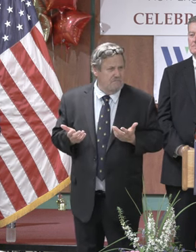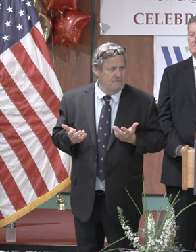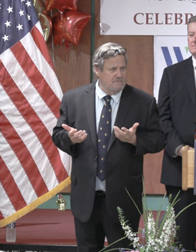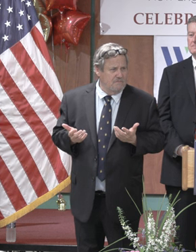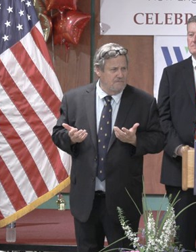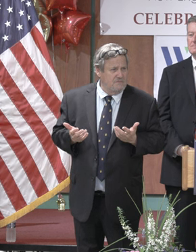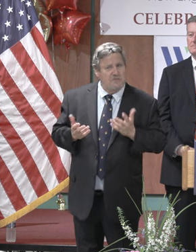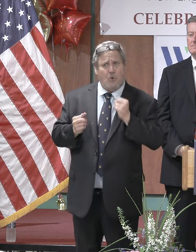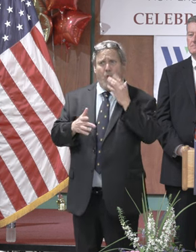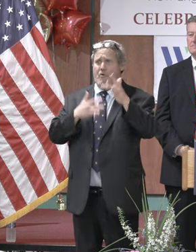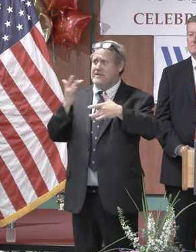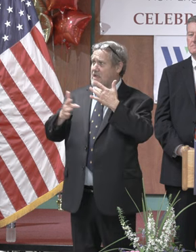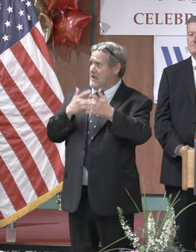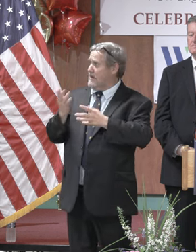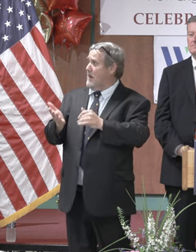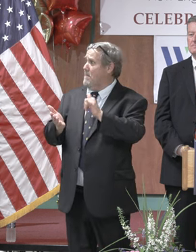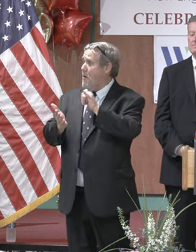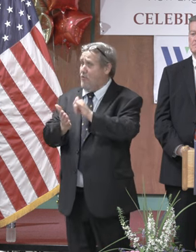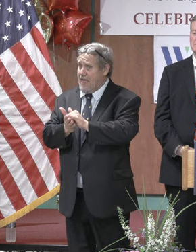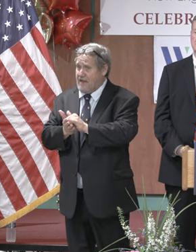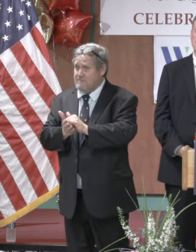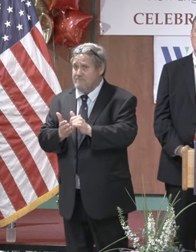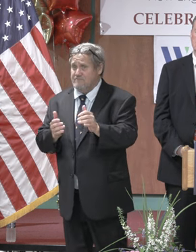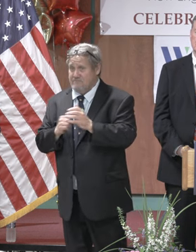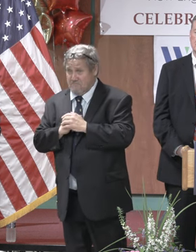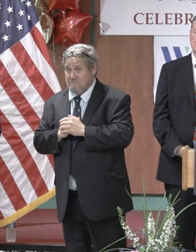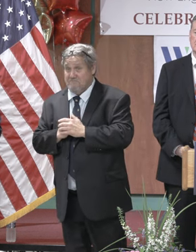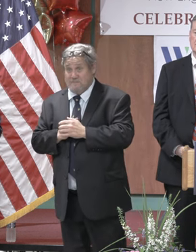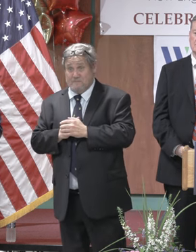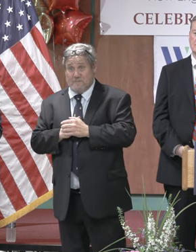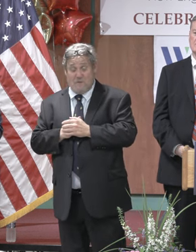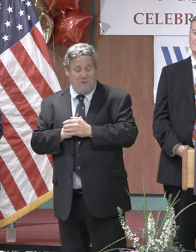be a part of this project we're thrilled to be working with win